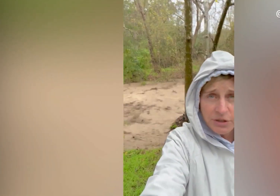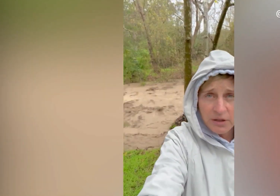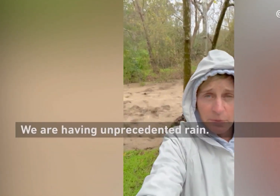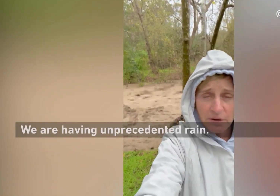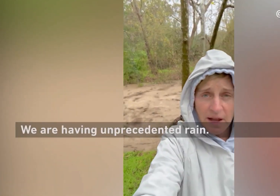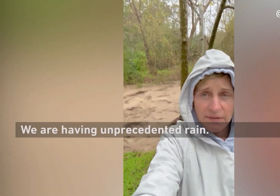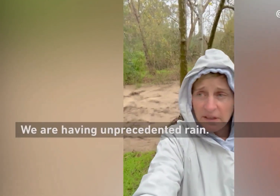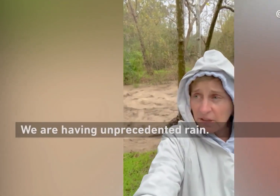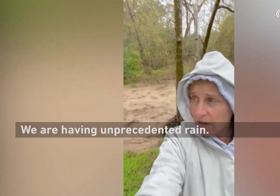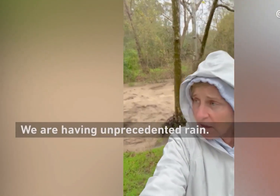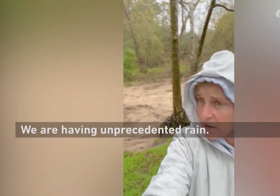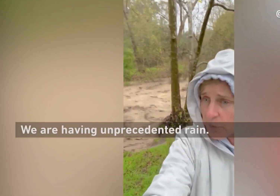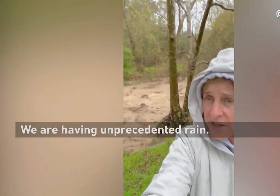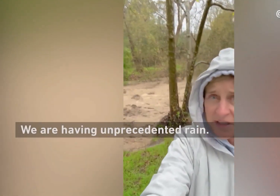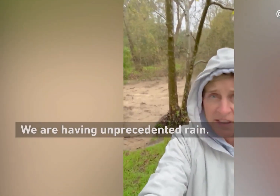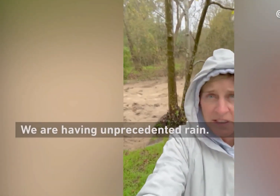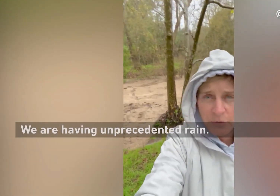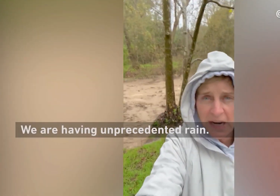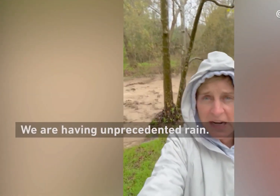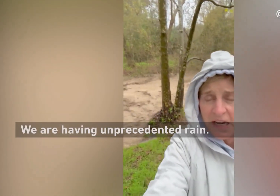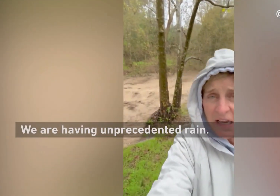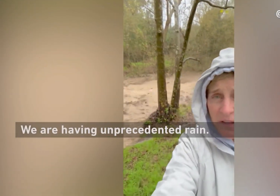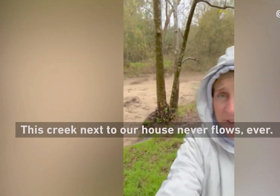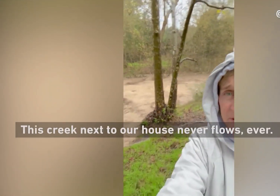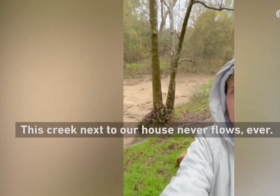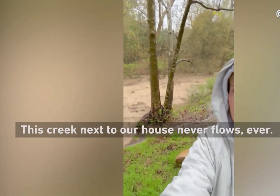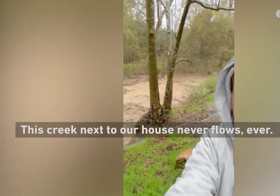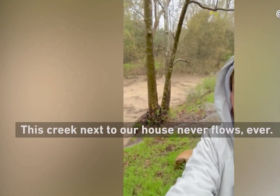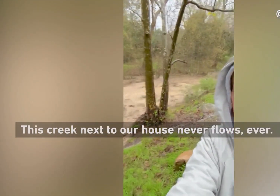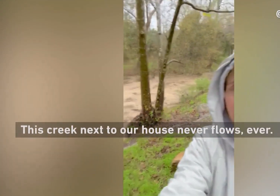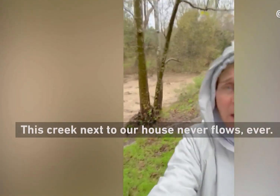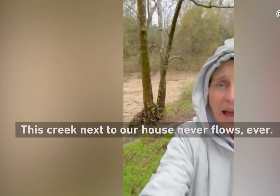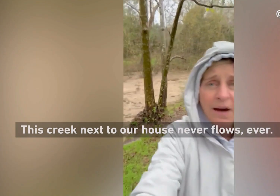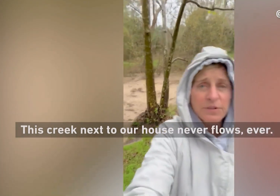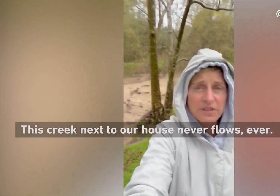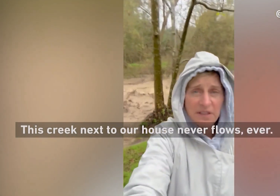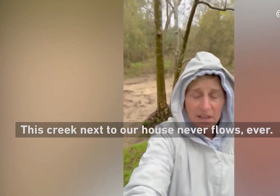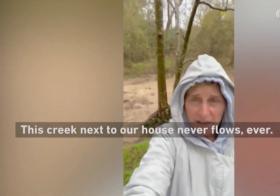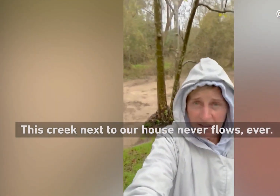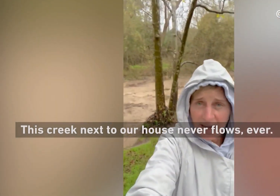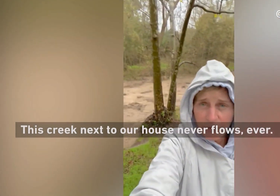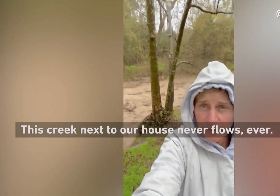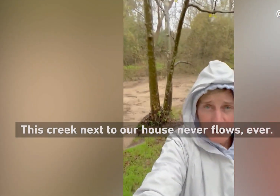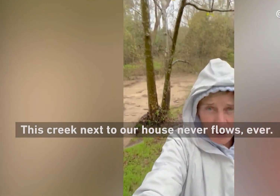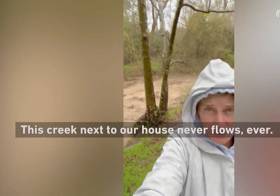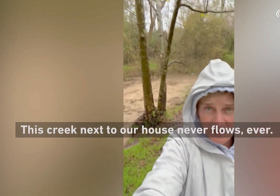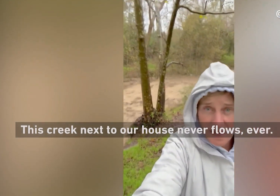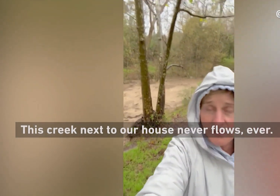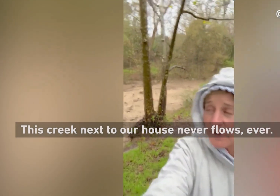We're having unprecedented rain. This creek next to our house never flows, ever.